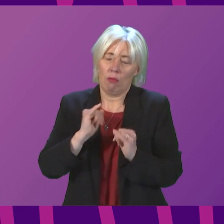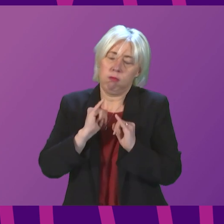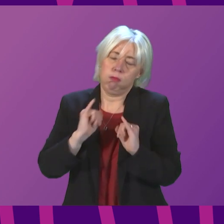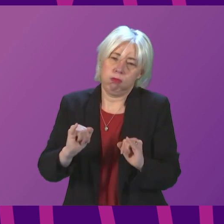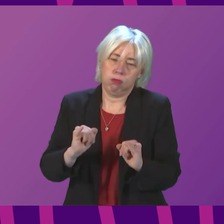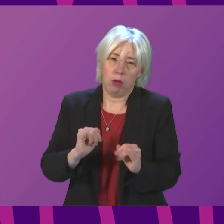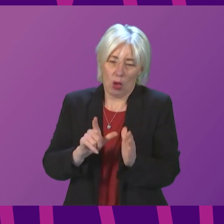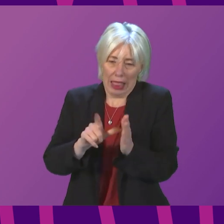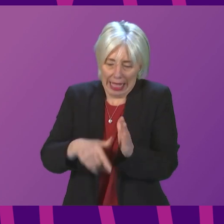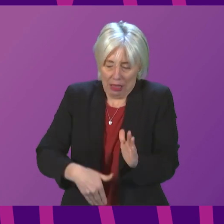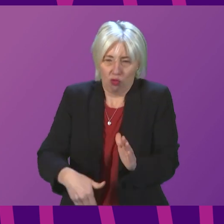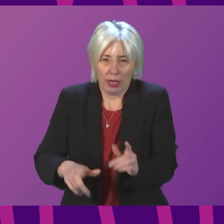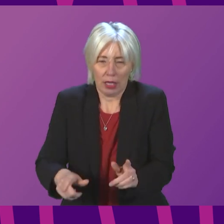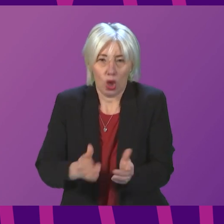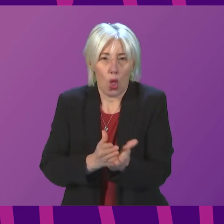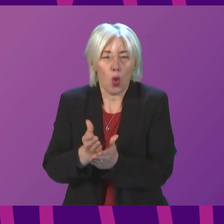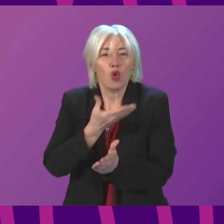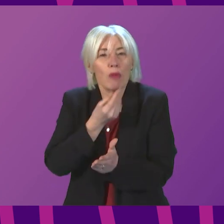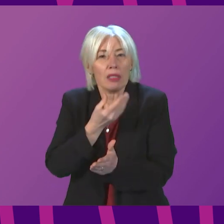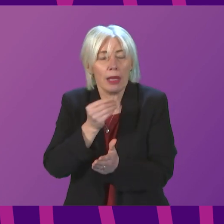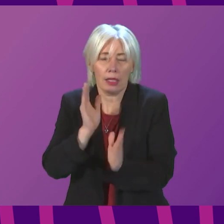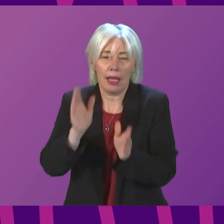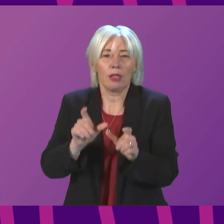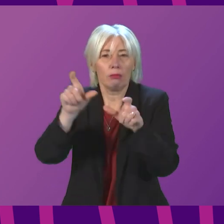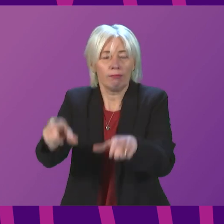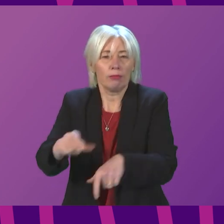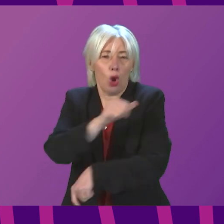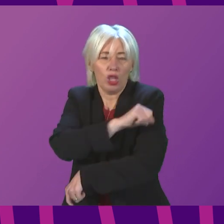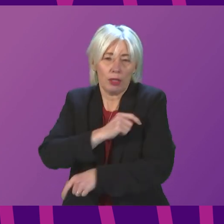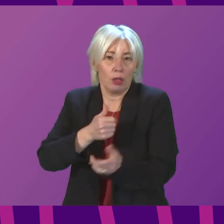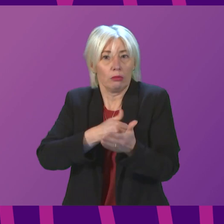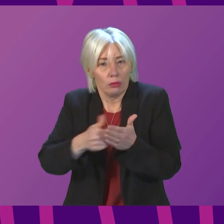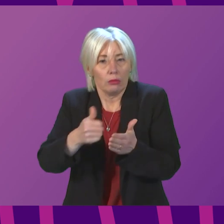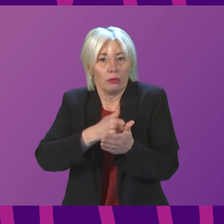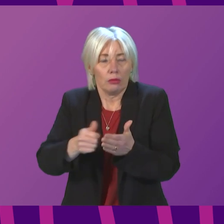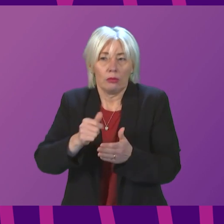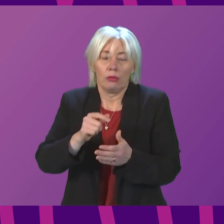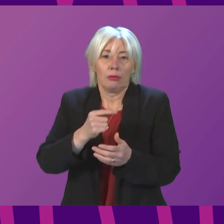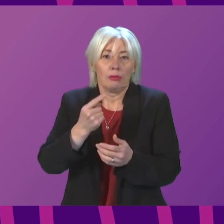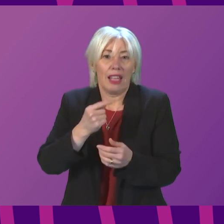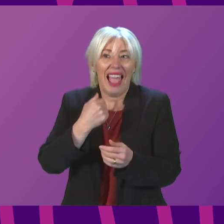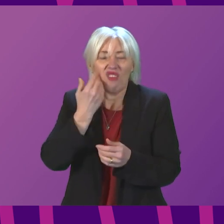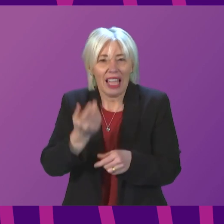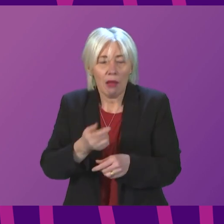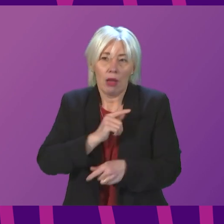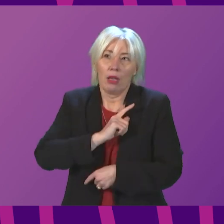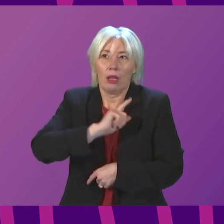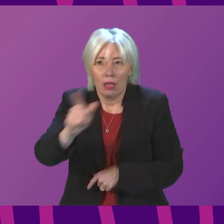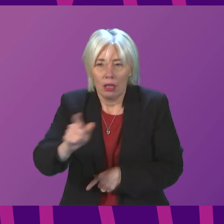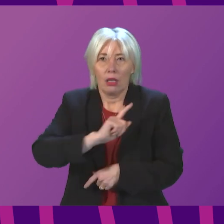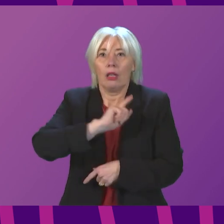her pregnancy. Over the Christmas break, she was admitted to hospital repeatedly, each time forced to make that same journey.